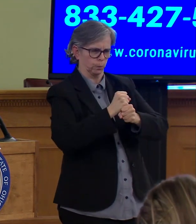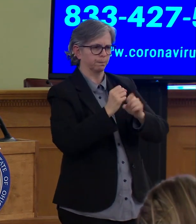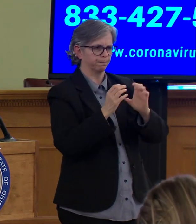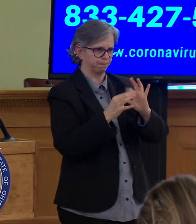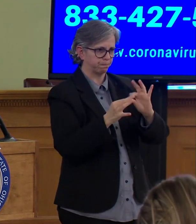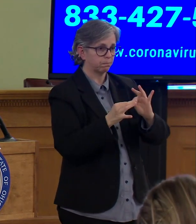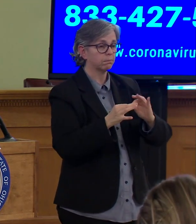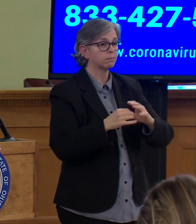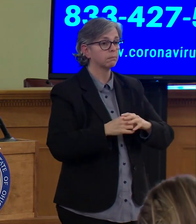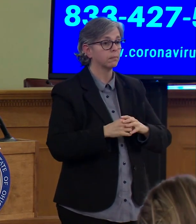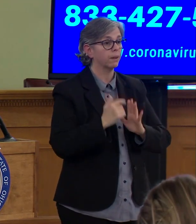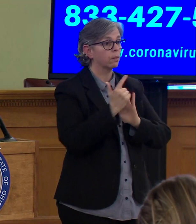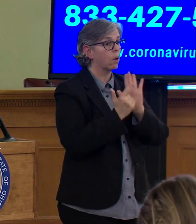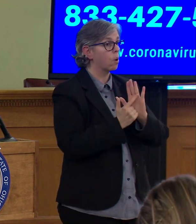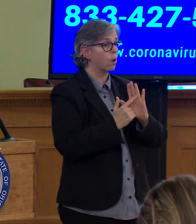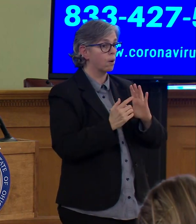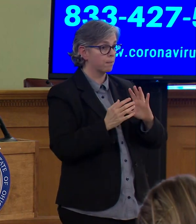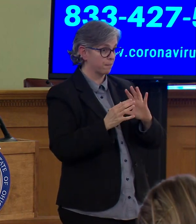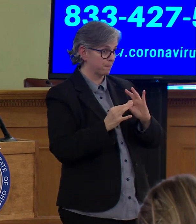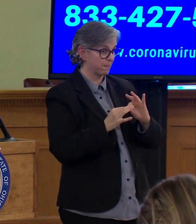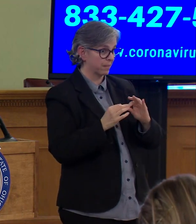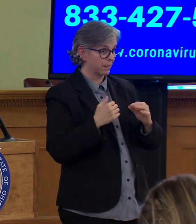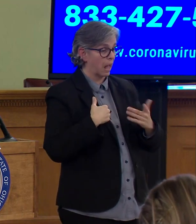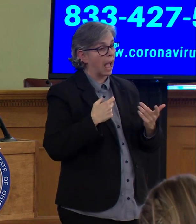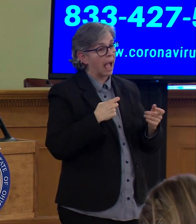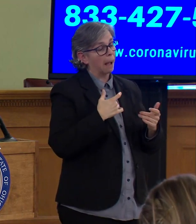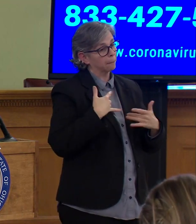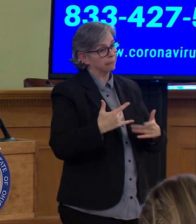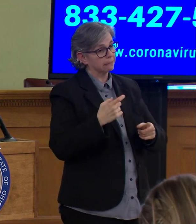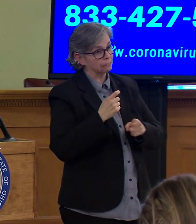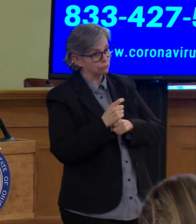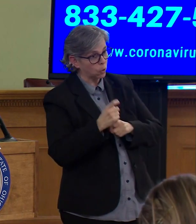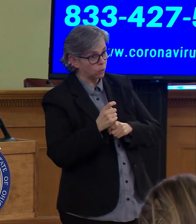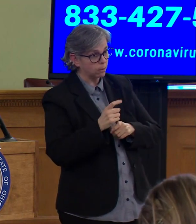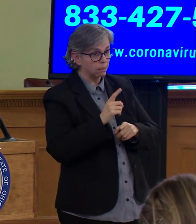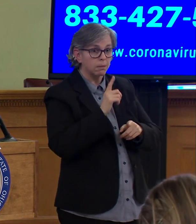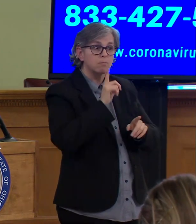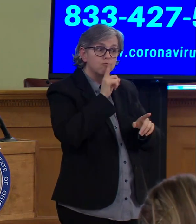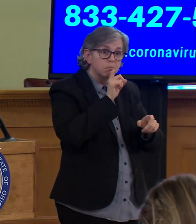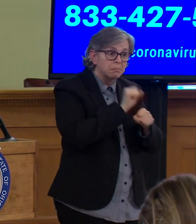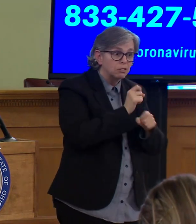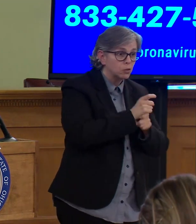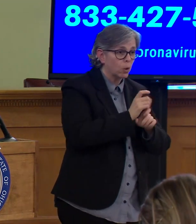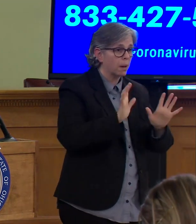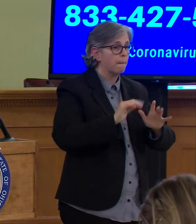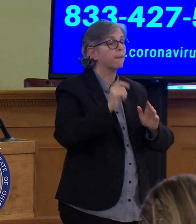I have jokingly, not so jokingly, said to our employers, I think we've been invaded.